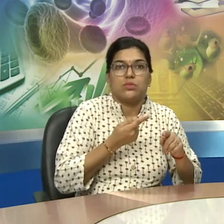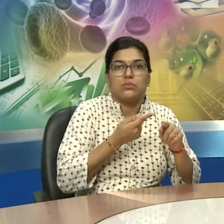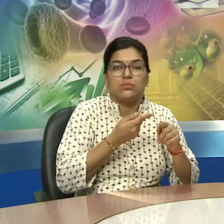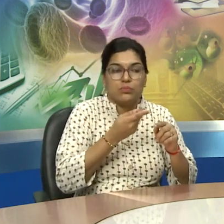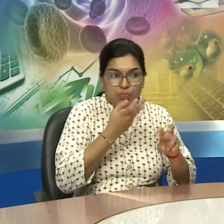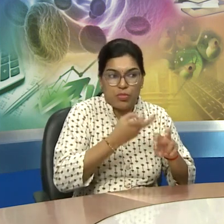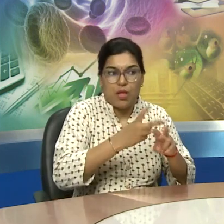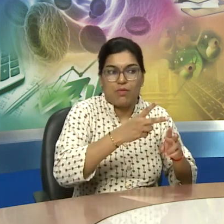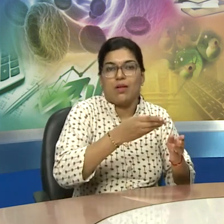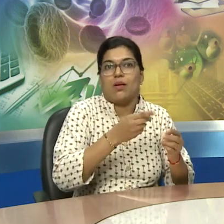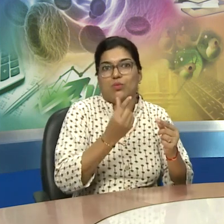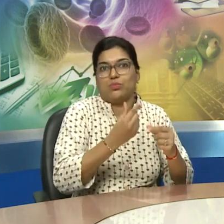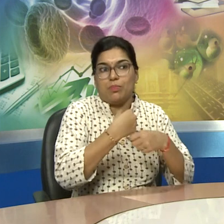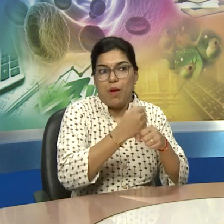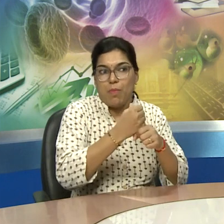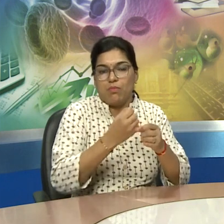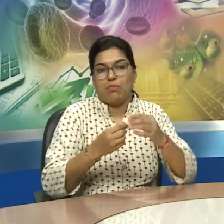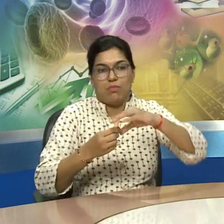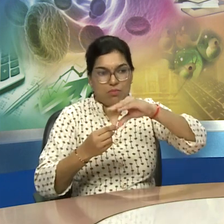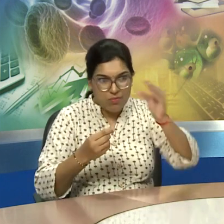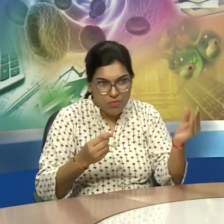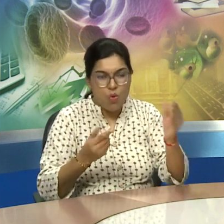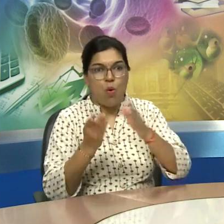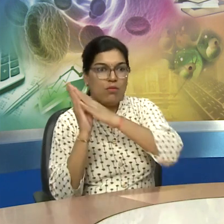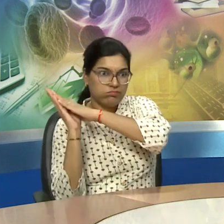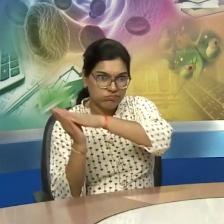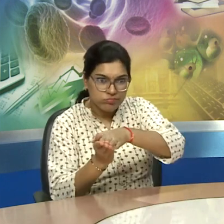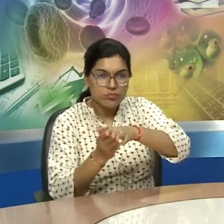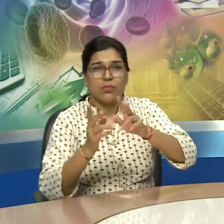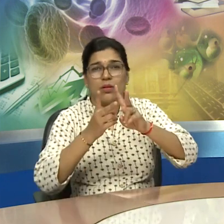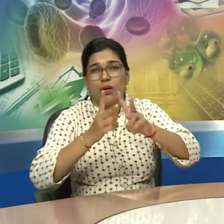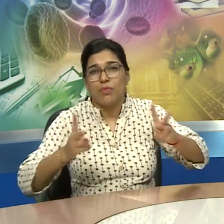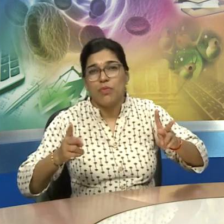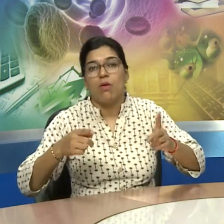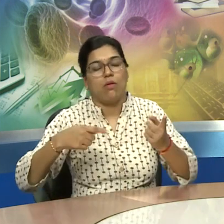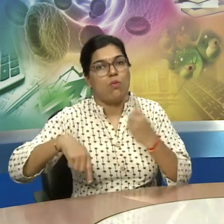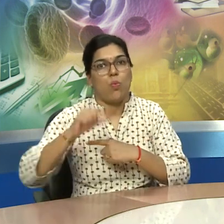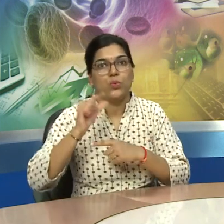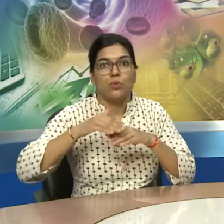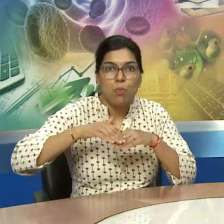so this flint stone was used for making their tool